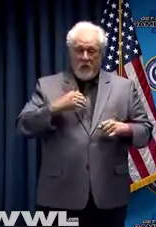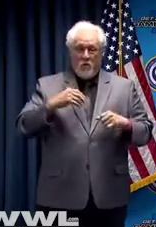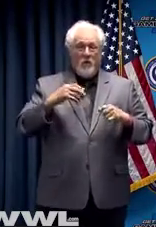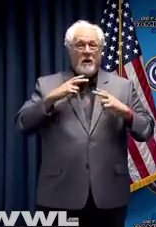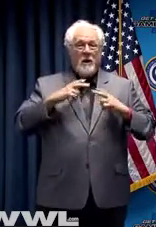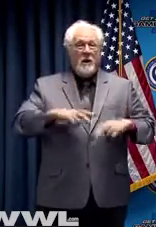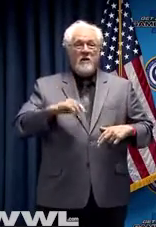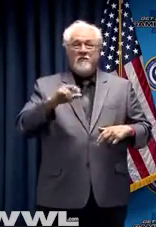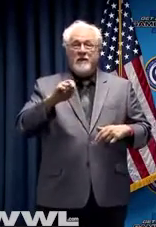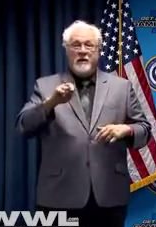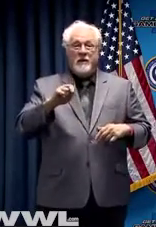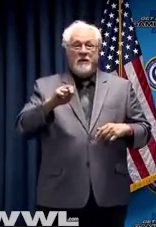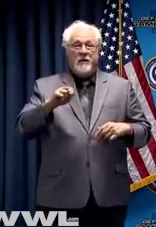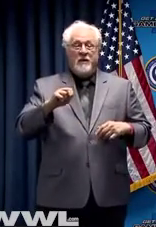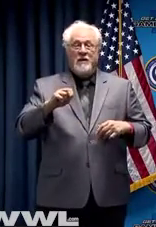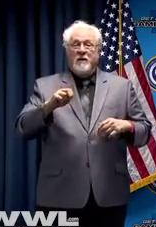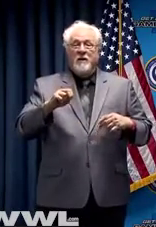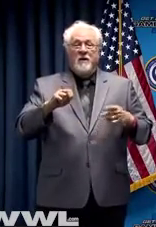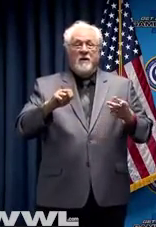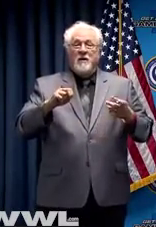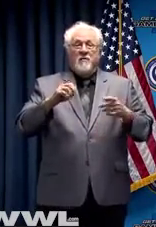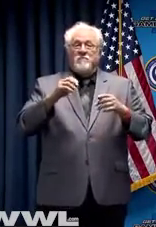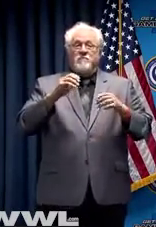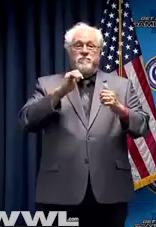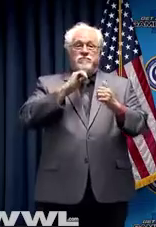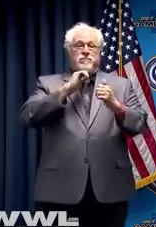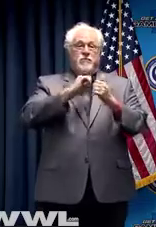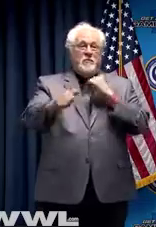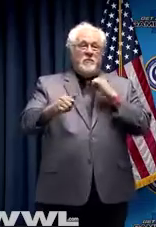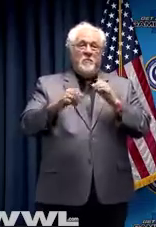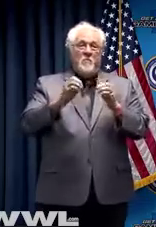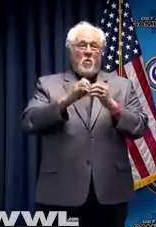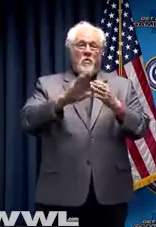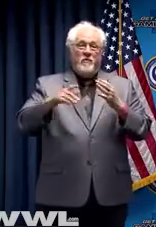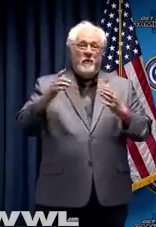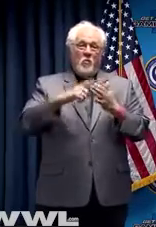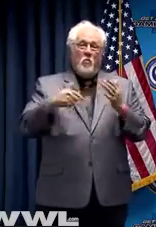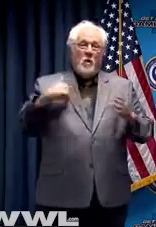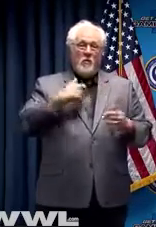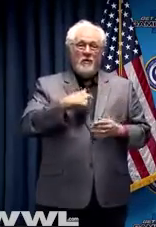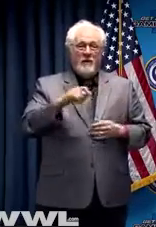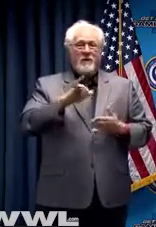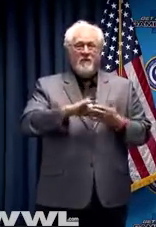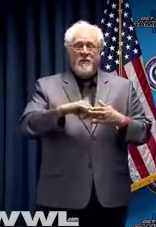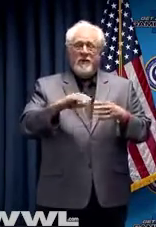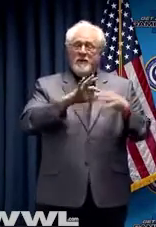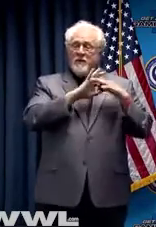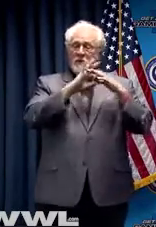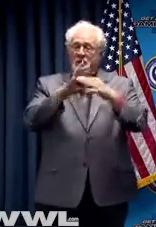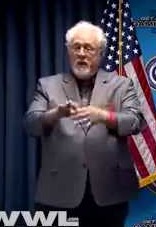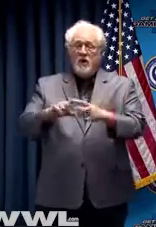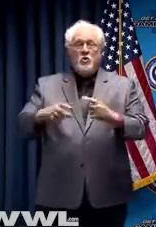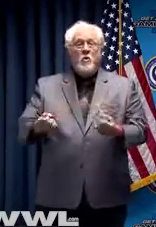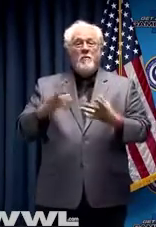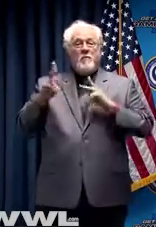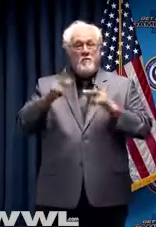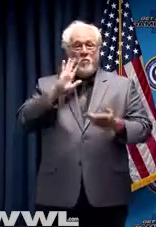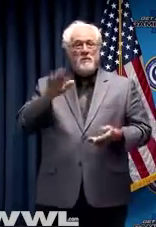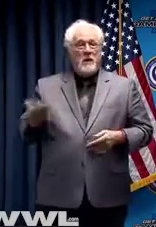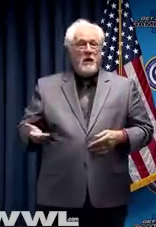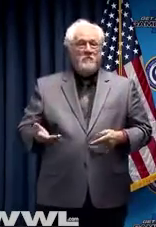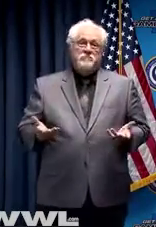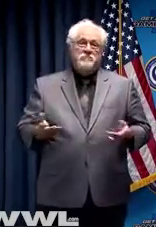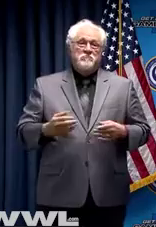care facilities, it will be by an amount that's larger than it needed to be. And that will directly correlate to the number of people who will die.